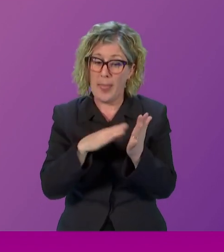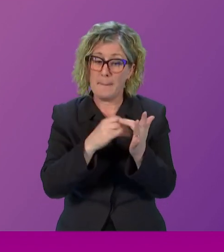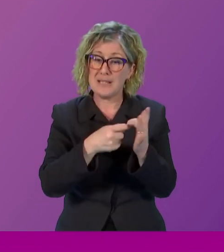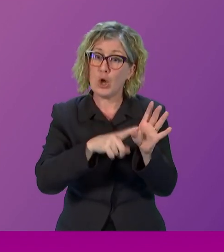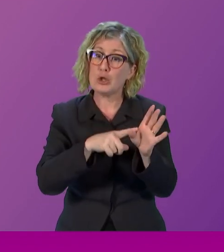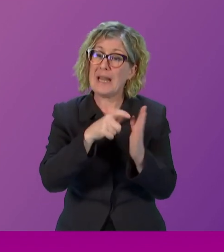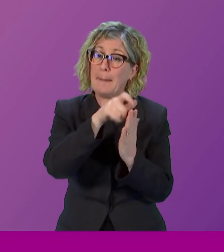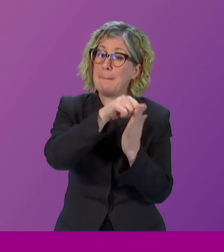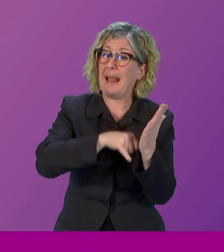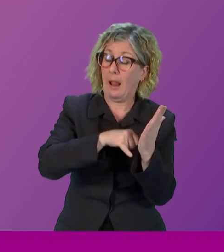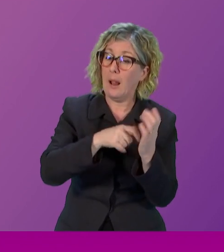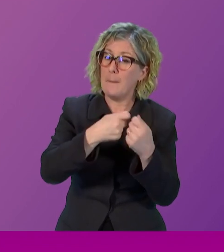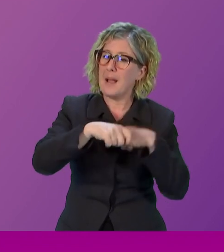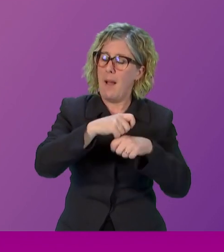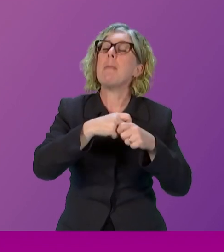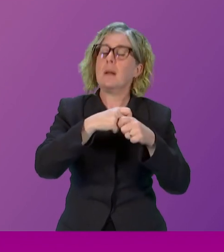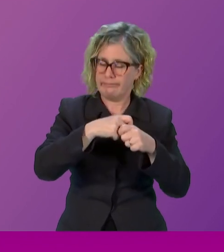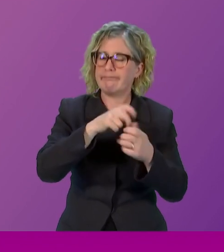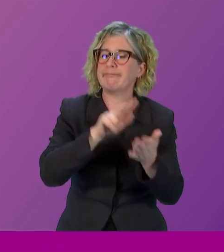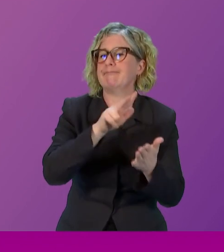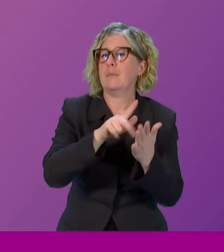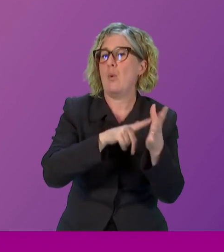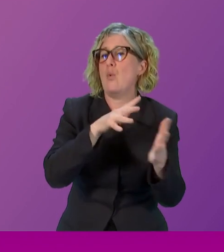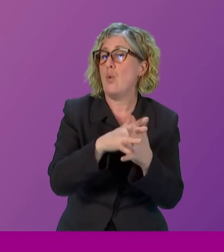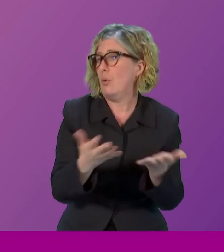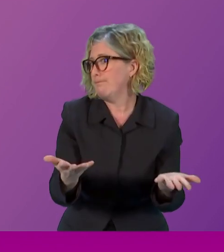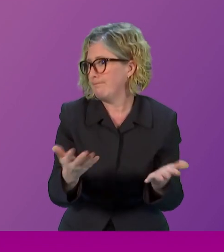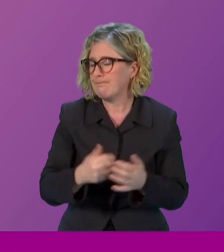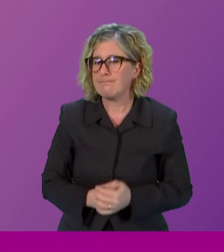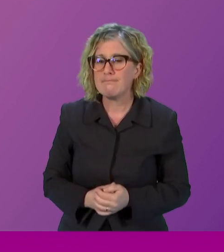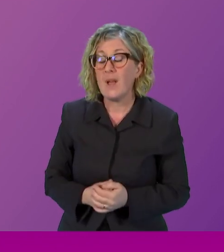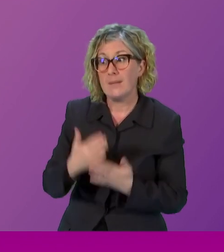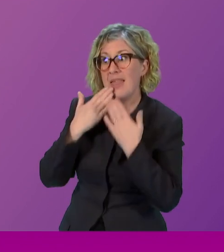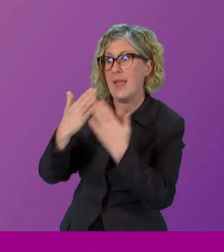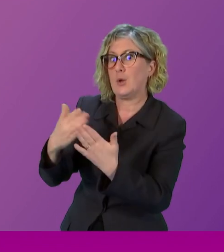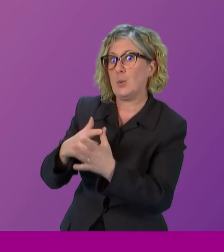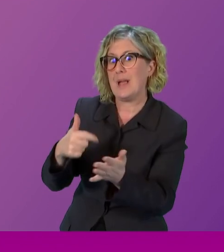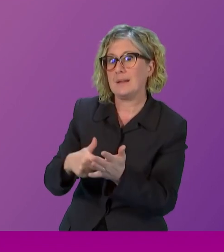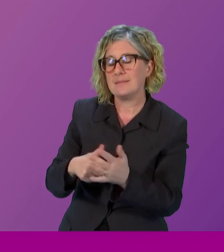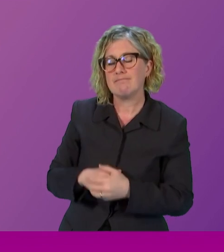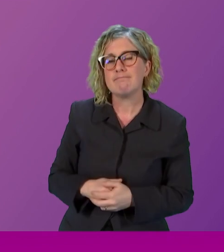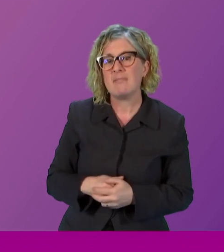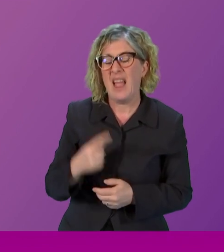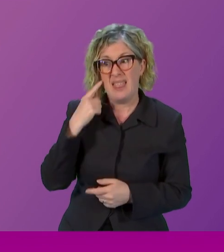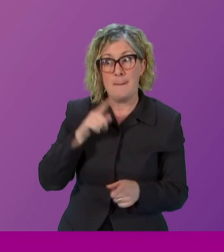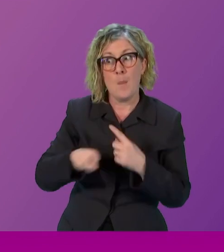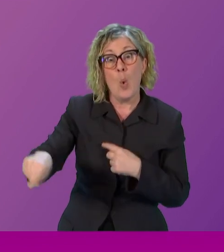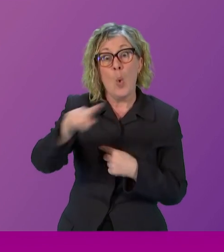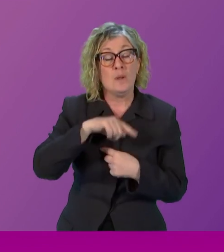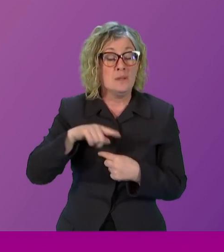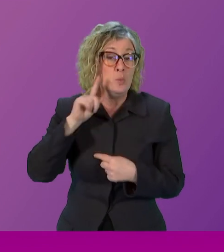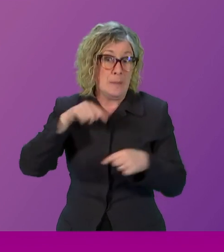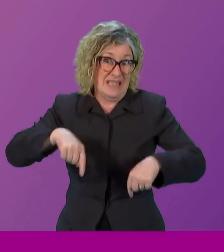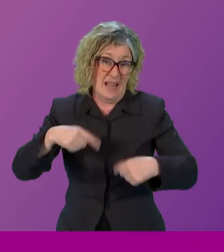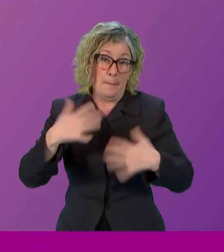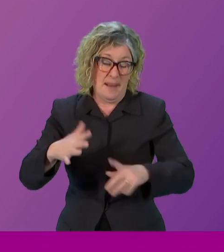Megan. Thank you very much, Kat. And again, you know, I think most women in this room have experienced misogyny at some point in their life. And I